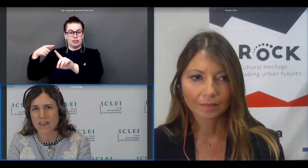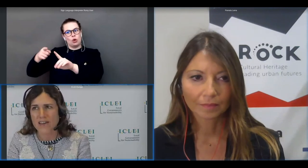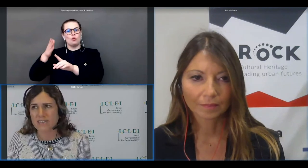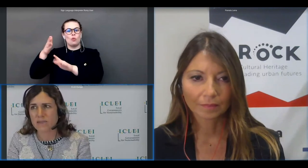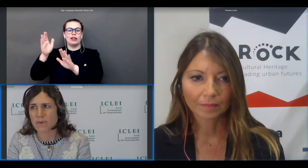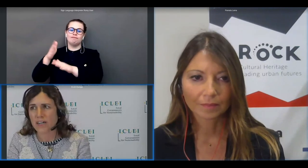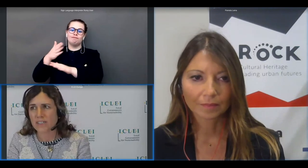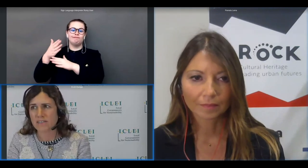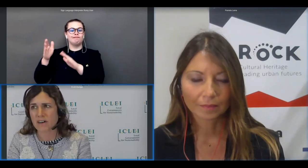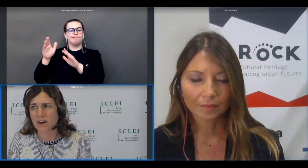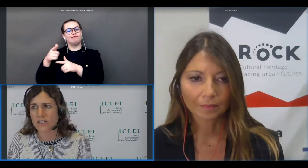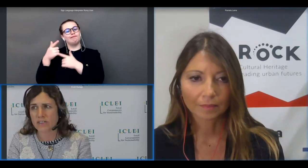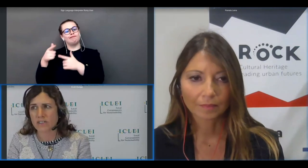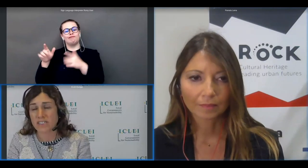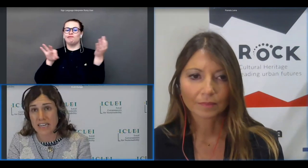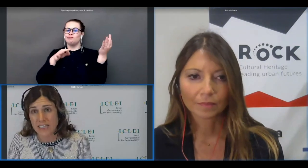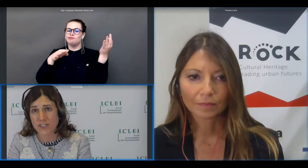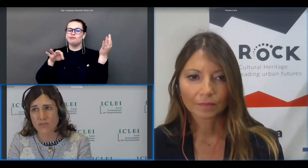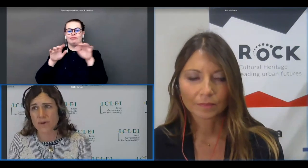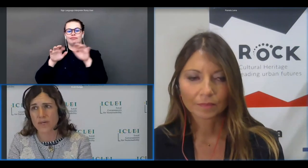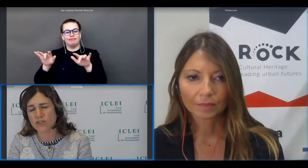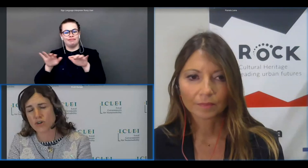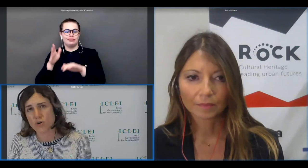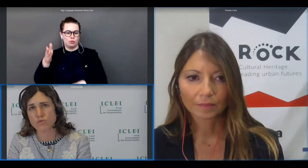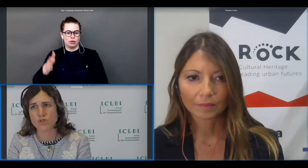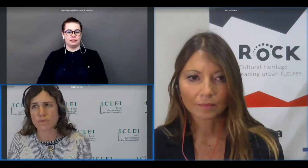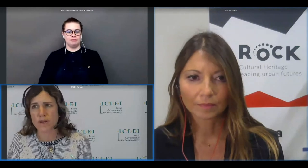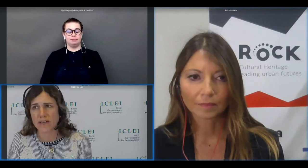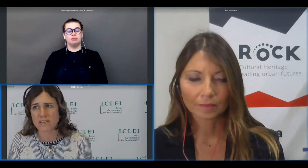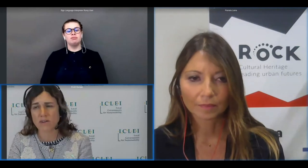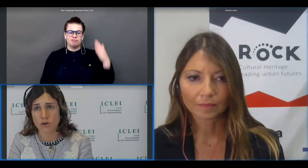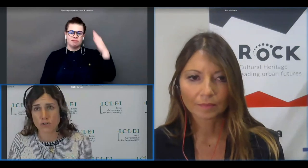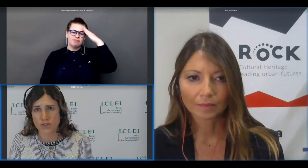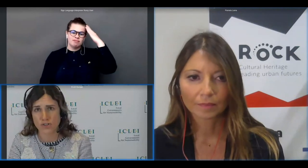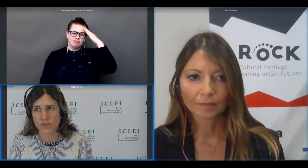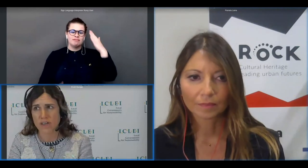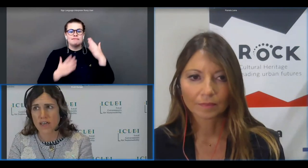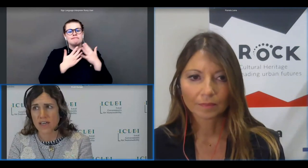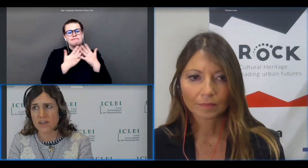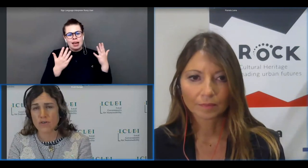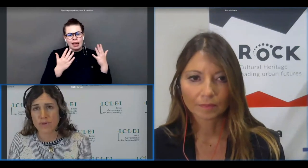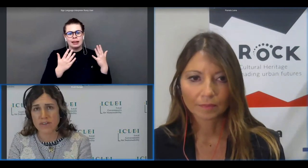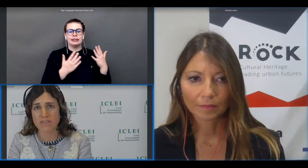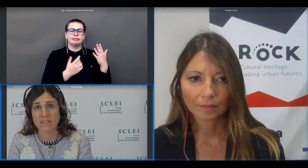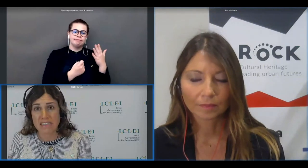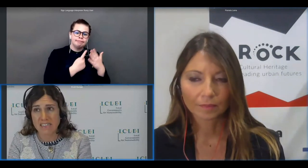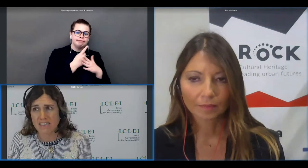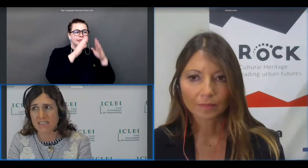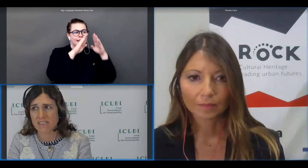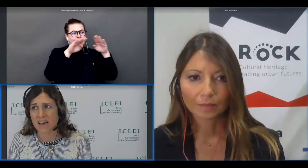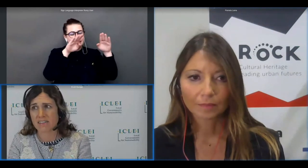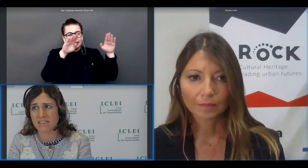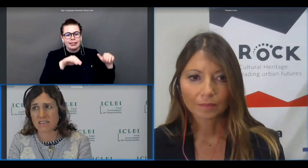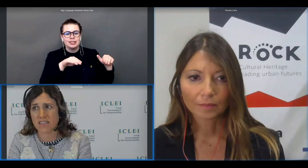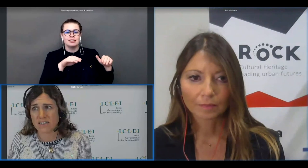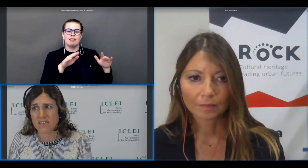despite the current cancellation of many shows plays and concerts in european cities